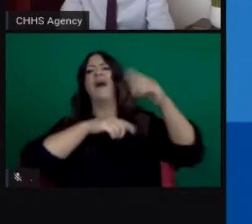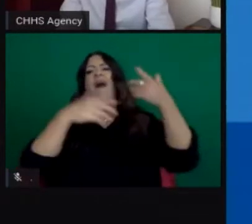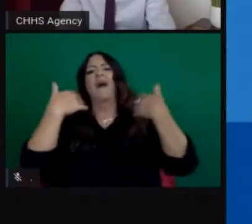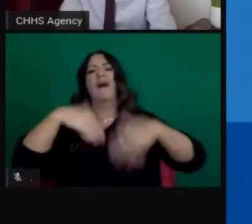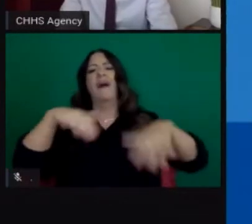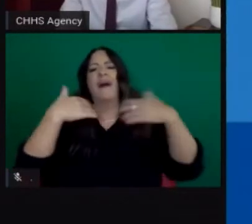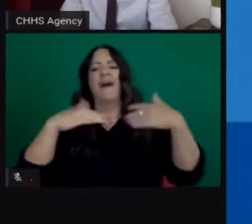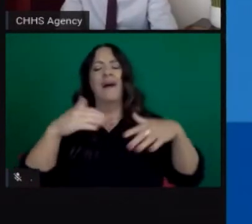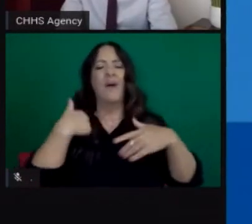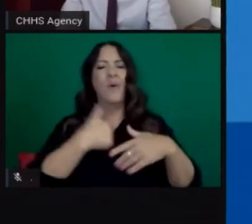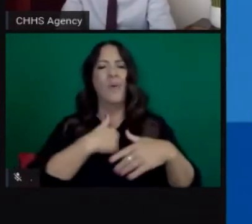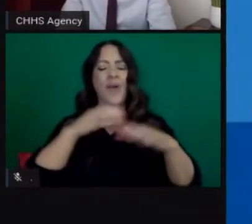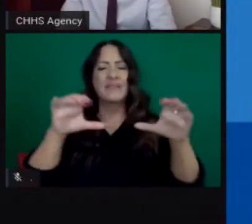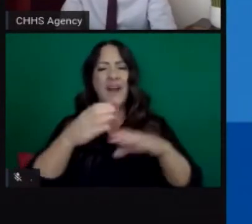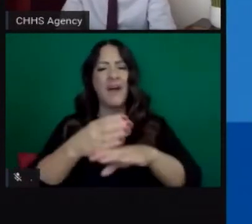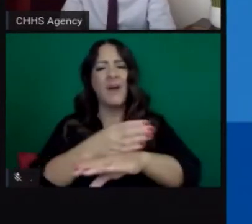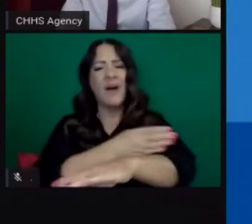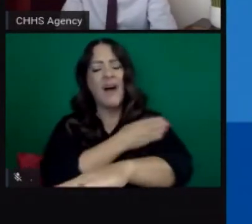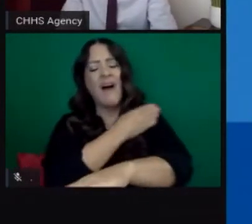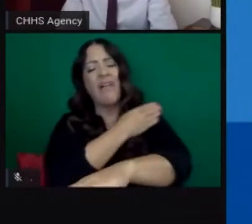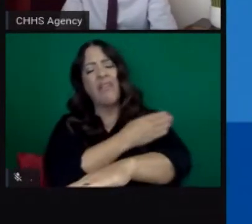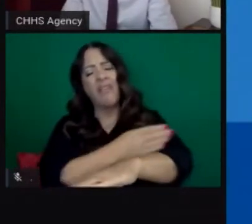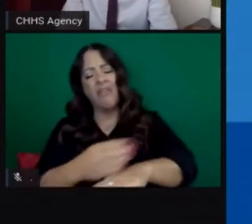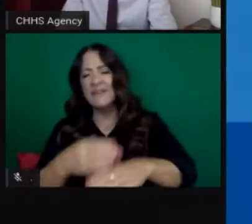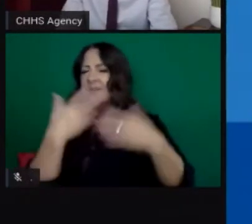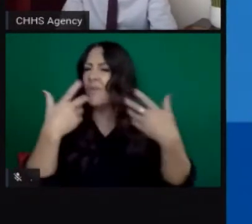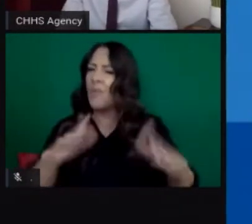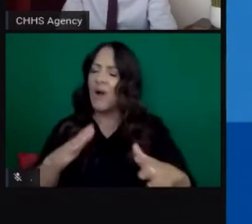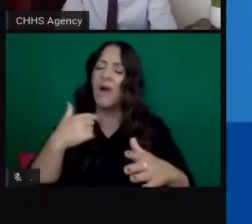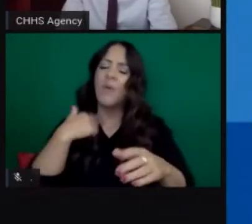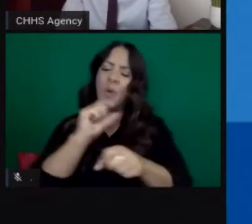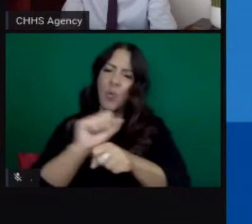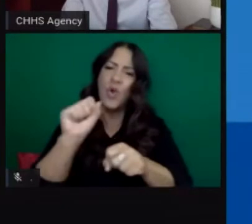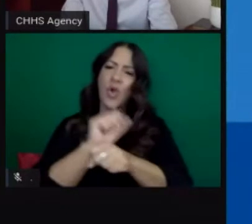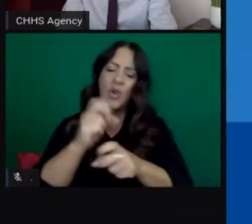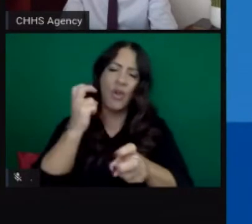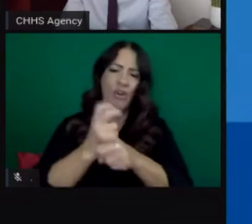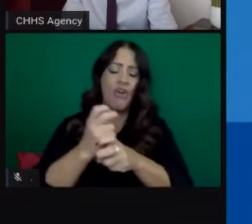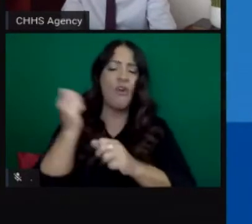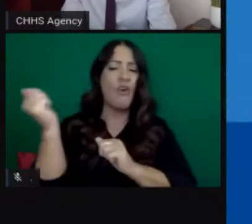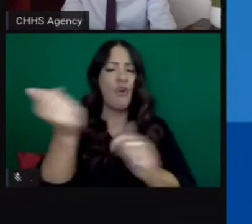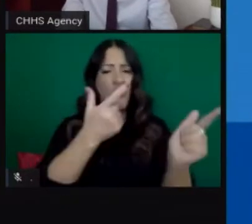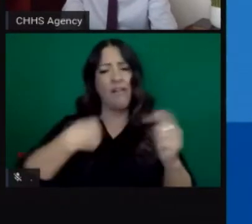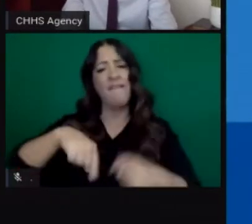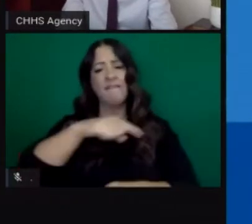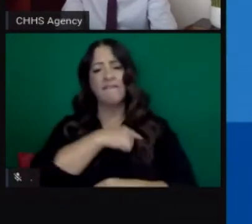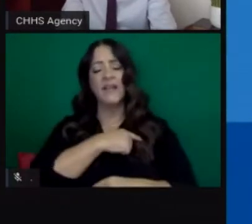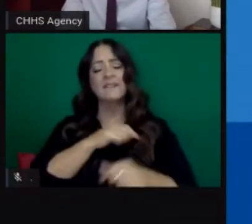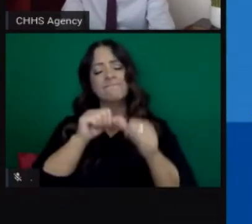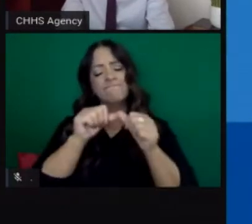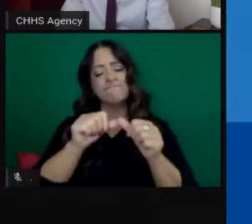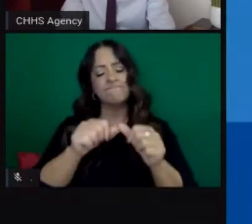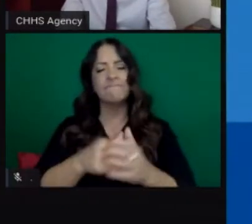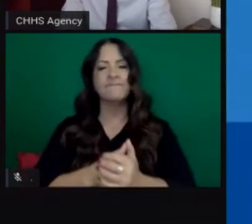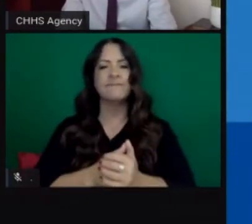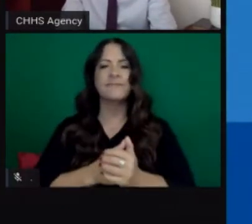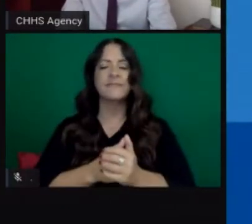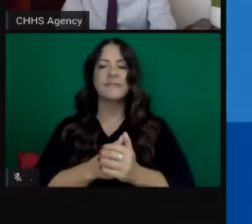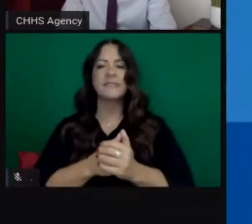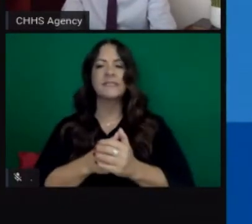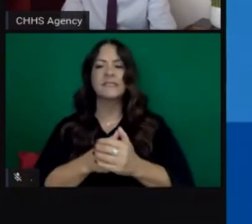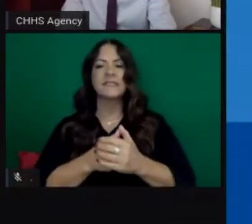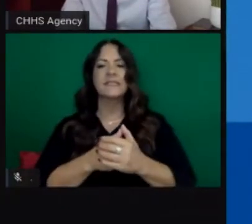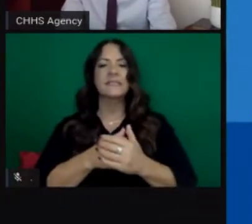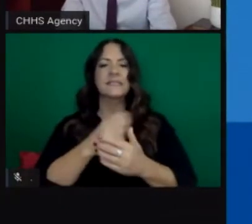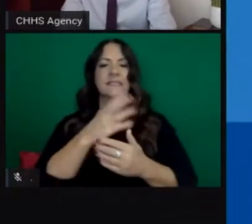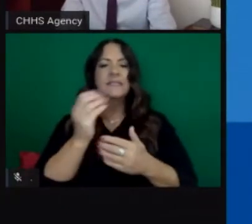our opening plan that we've been sharing with you over the last many weeks so before uh we turn it over to questions i just